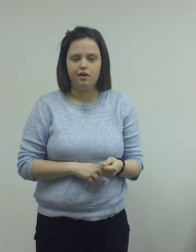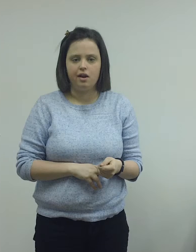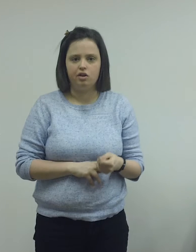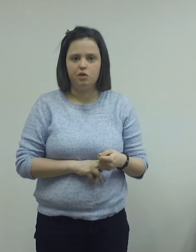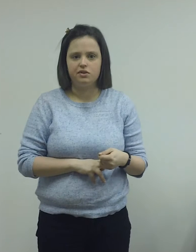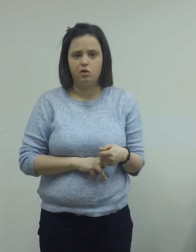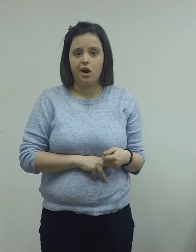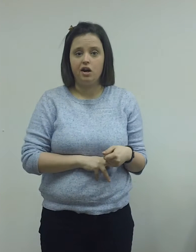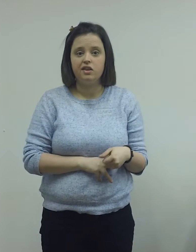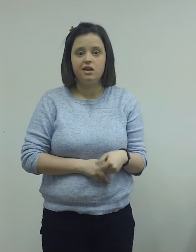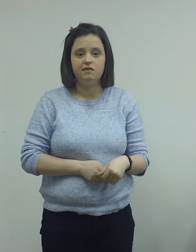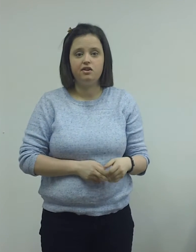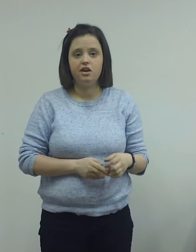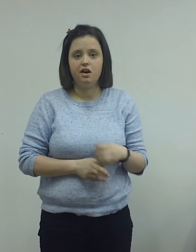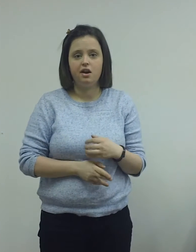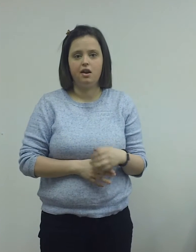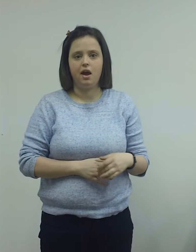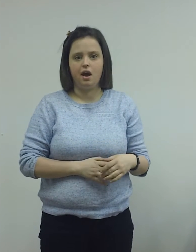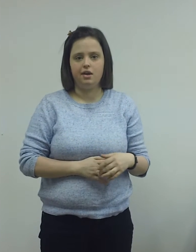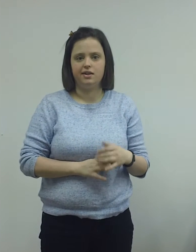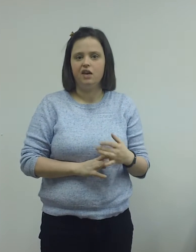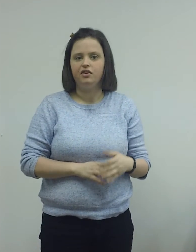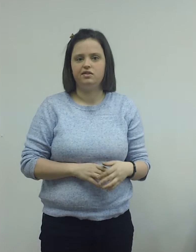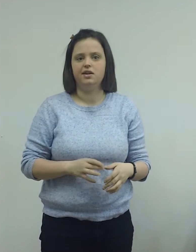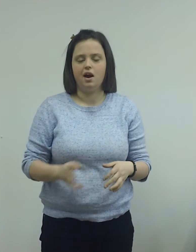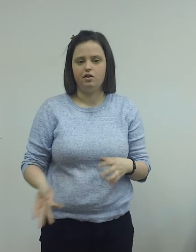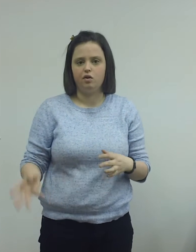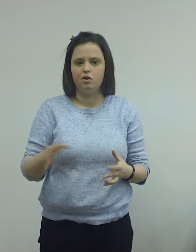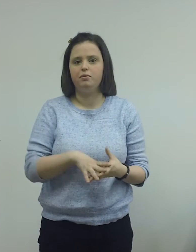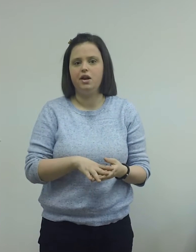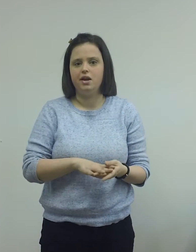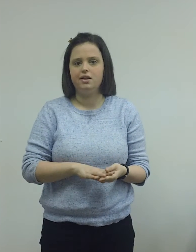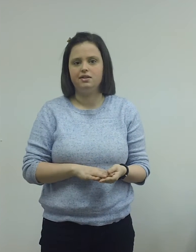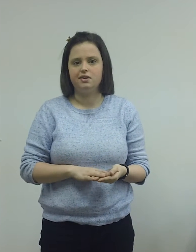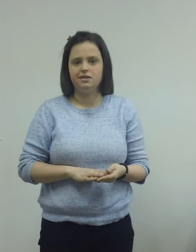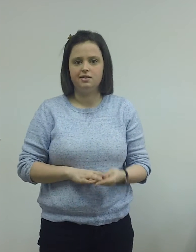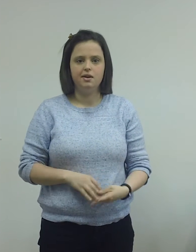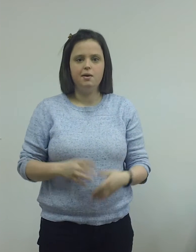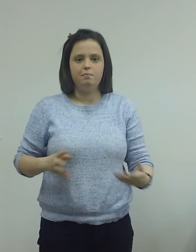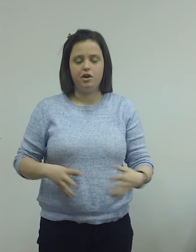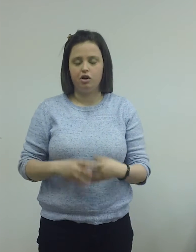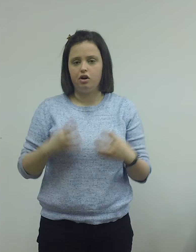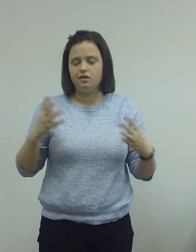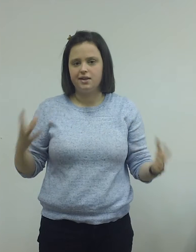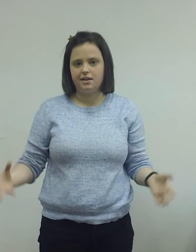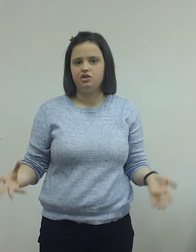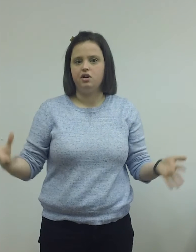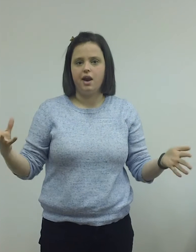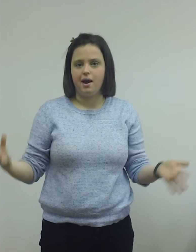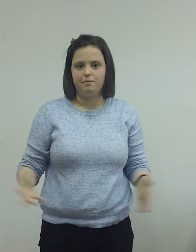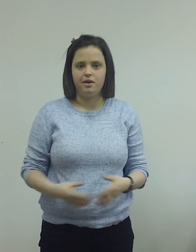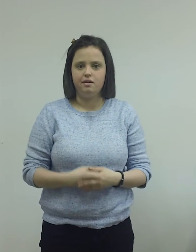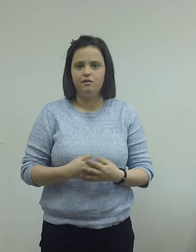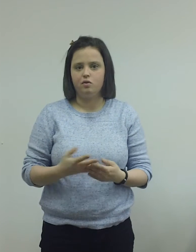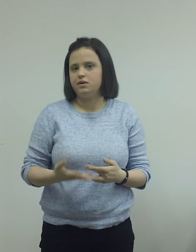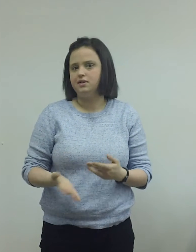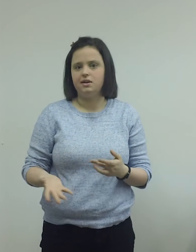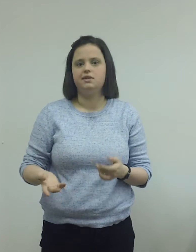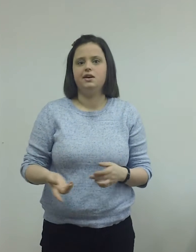that Get Glue was acquired at the end of the year, and it's kind of interesting how they're incorporating it into this bigger second screen app that, of course, is going to